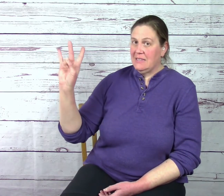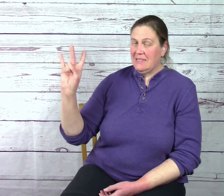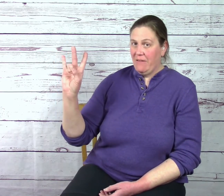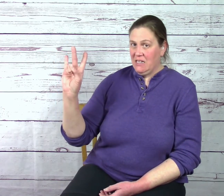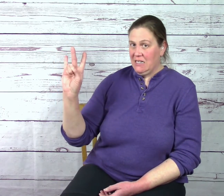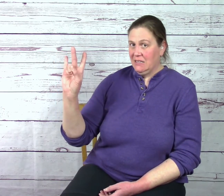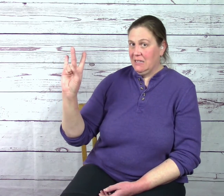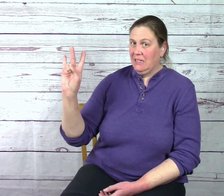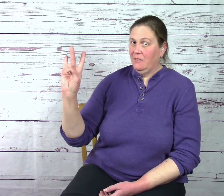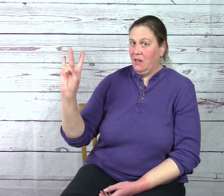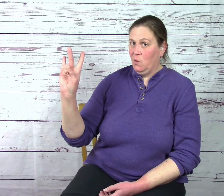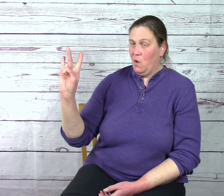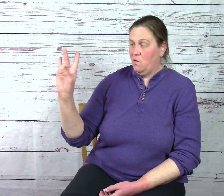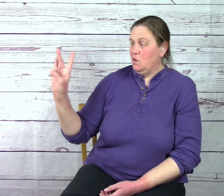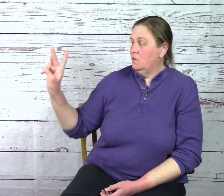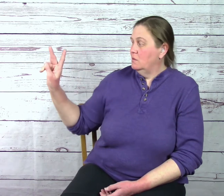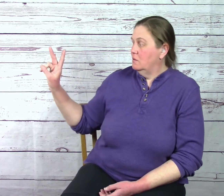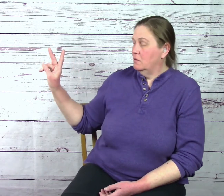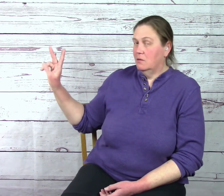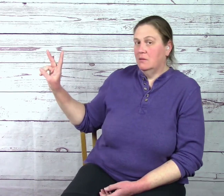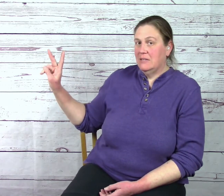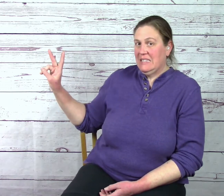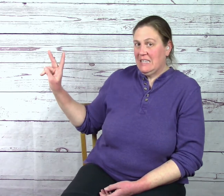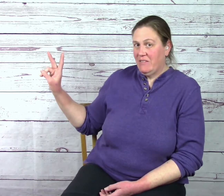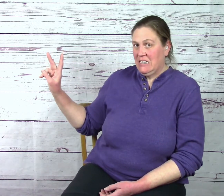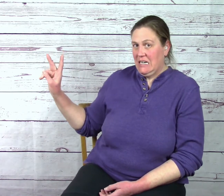Seventeen is the next finger. Over. Seventeen.